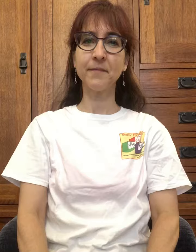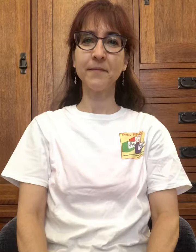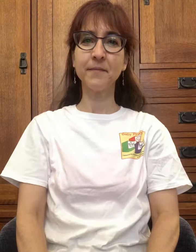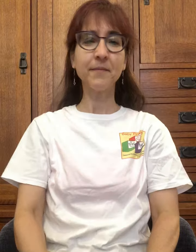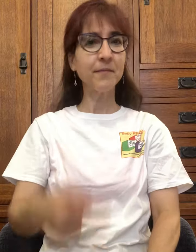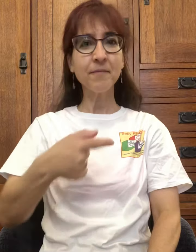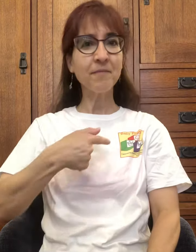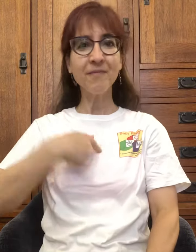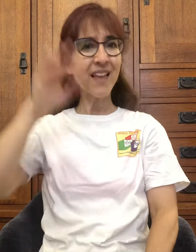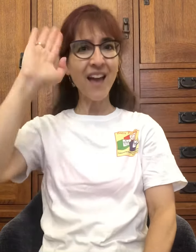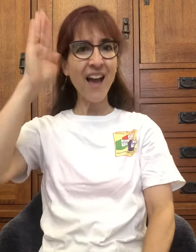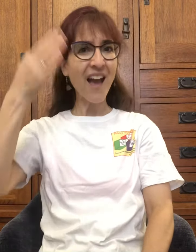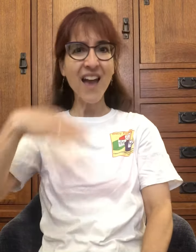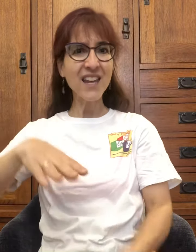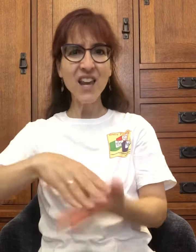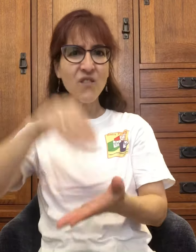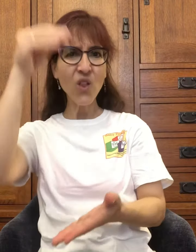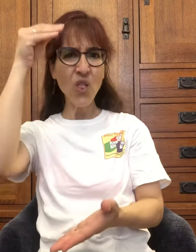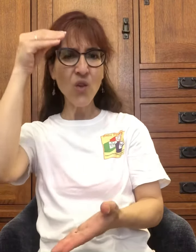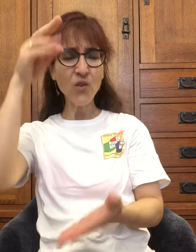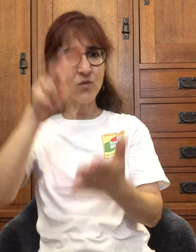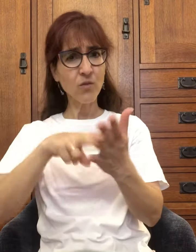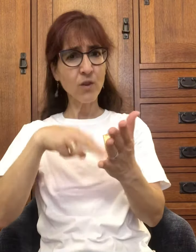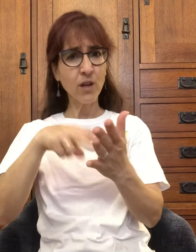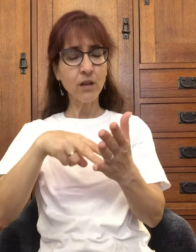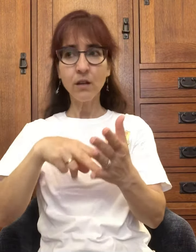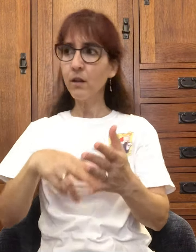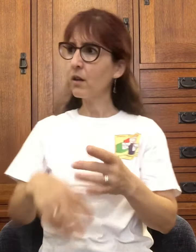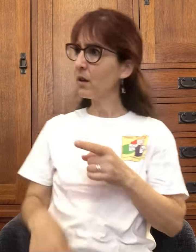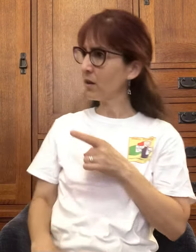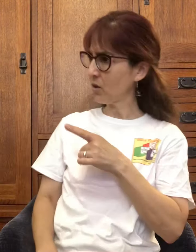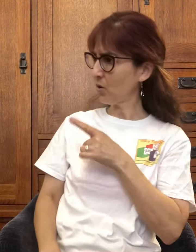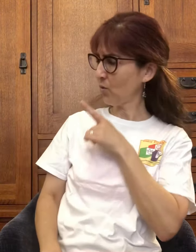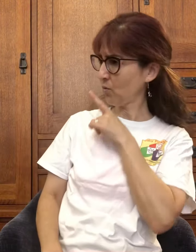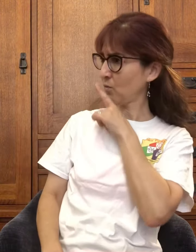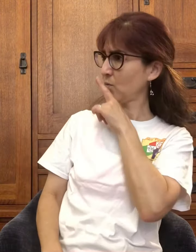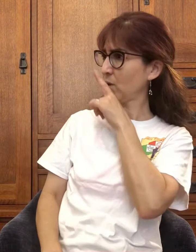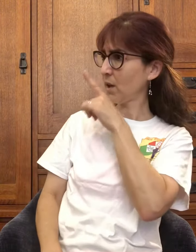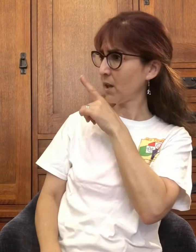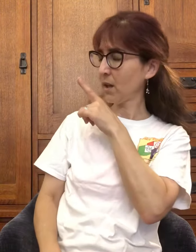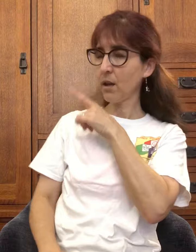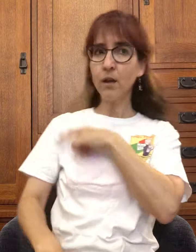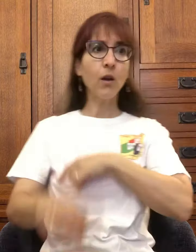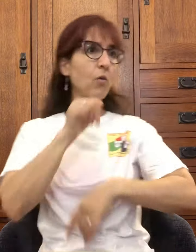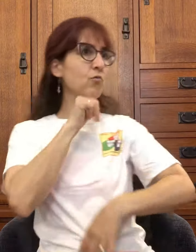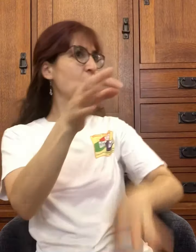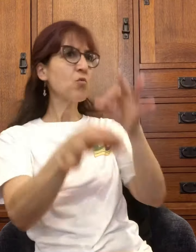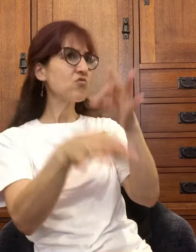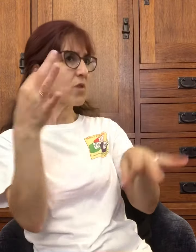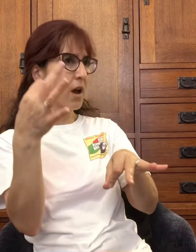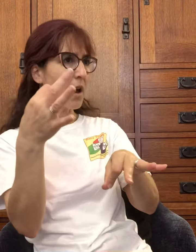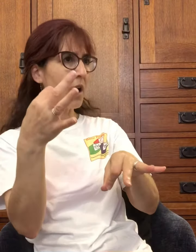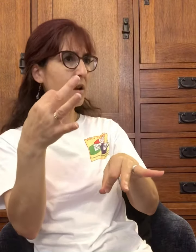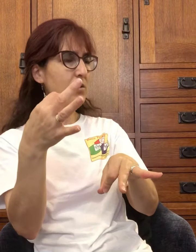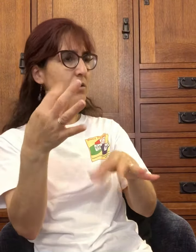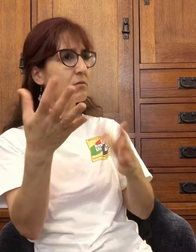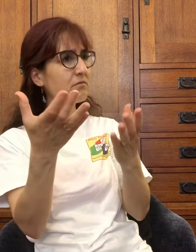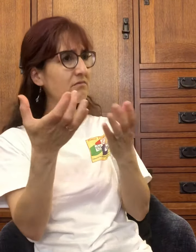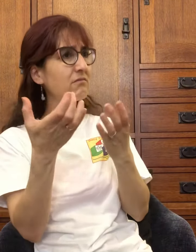You know, I never learned how to read. Really? You? Hey, don't judge. I just want to learn